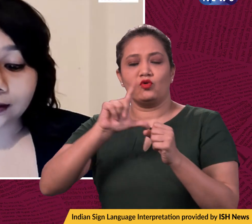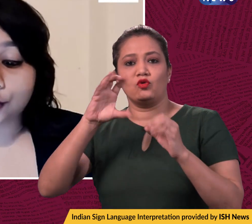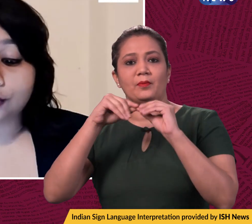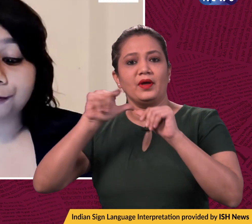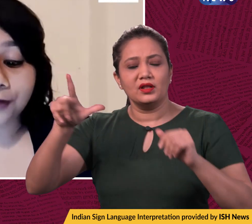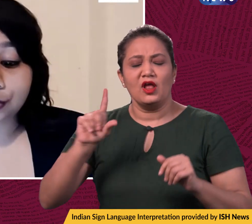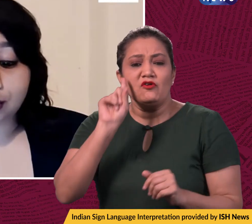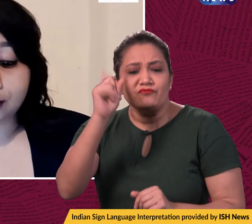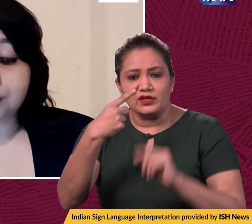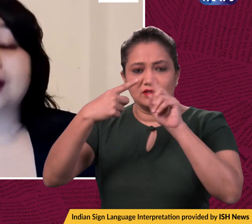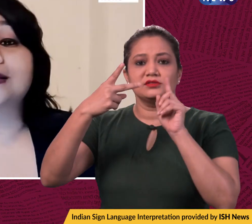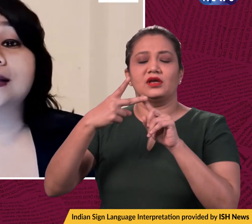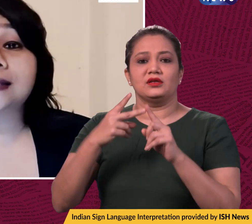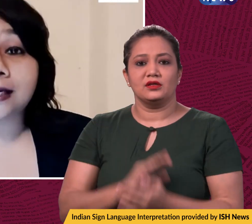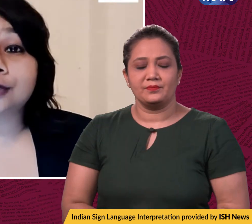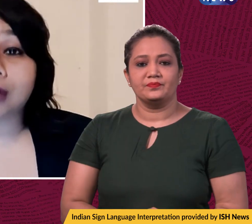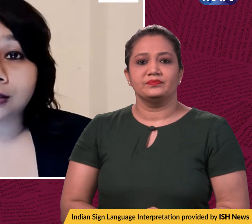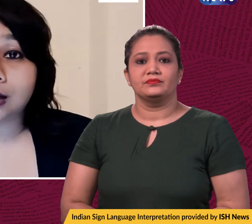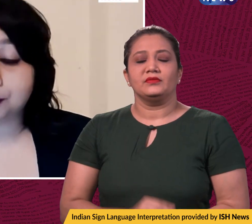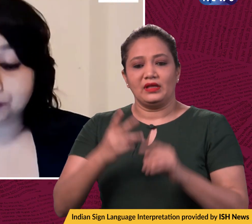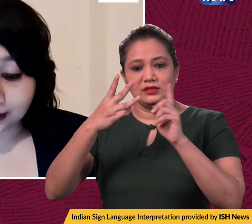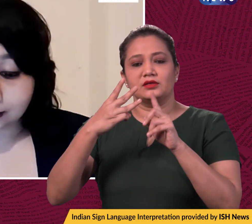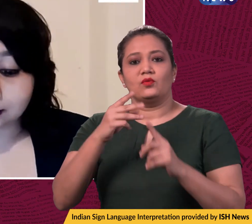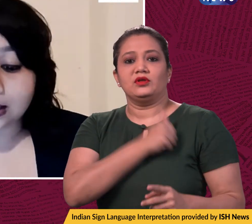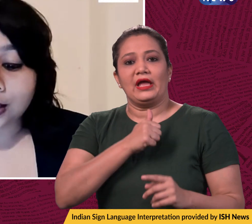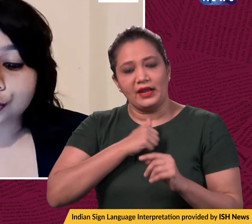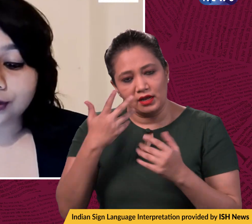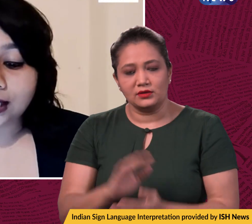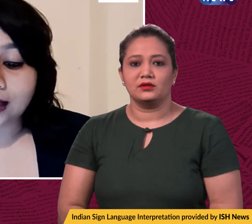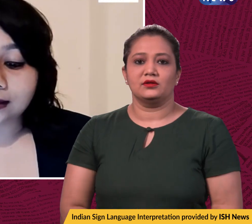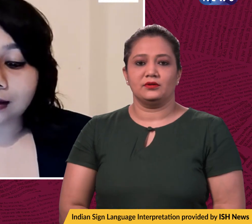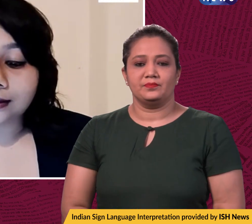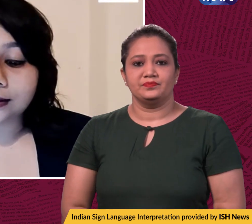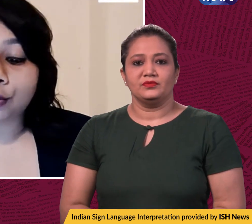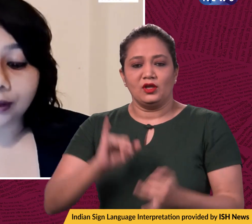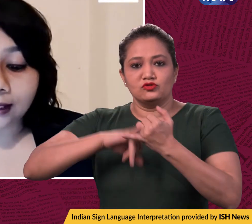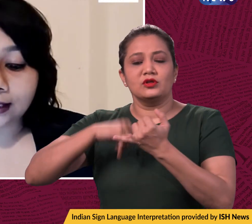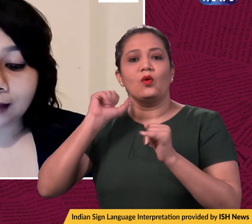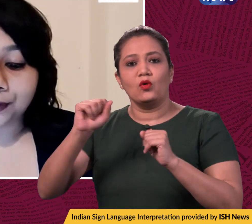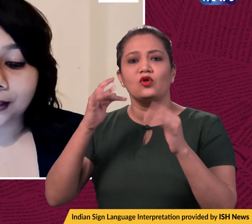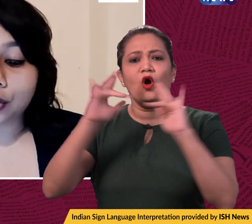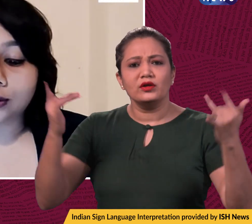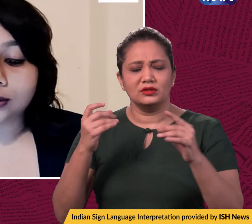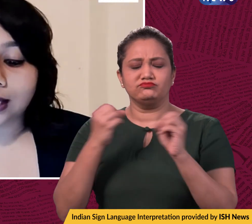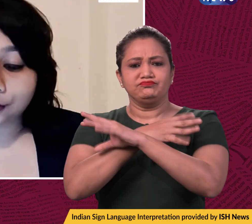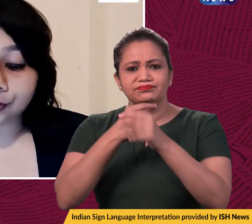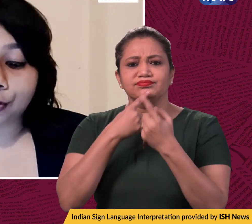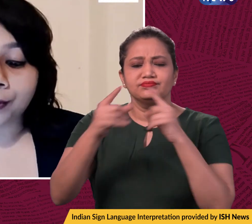secured the first runner-up and the second runner-up places. Shruti had started an online campaign called the Kaleidoscope